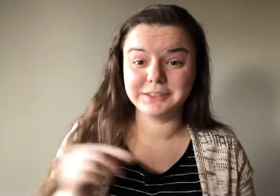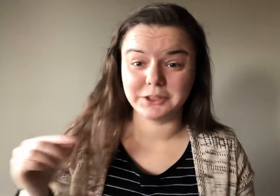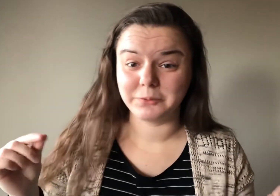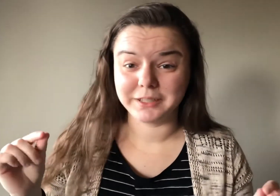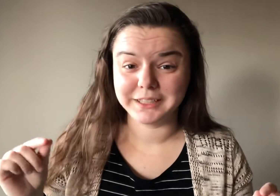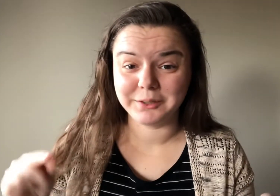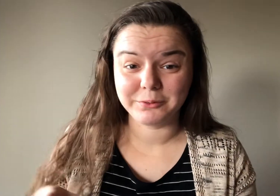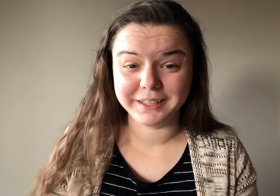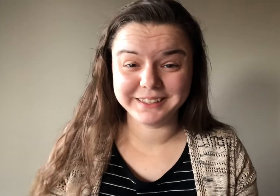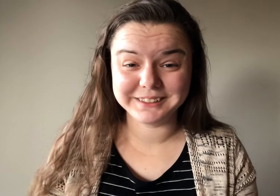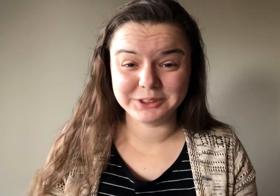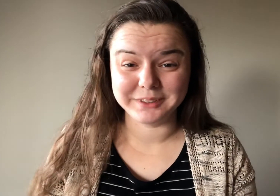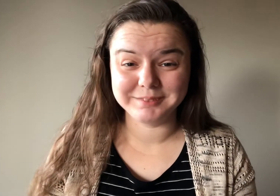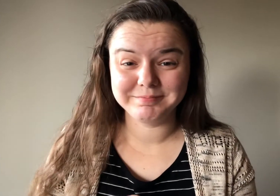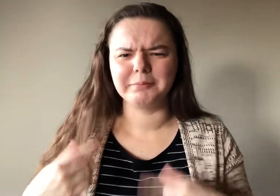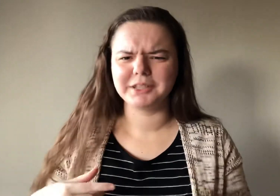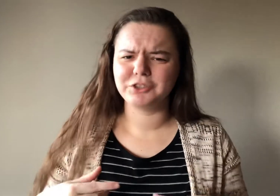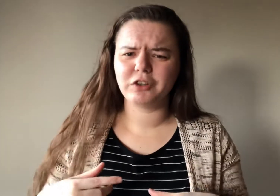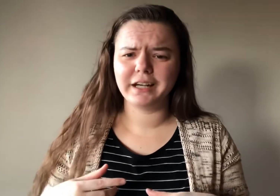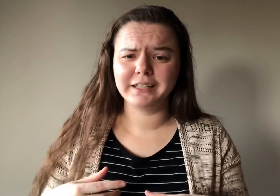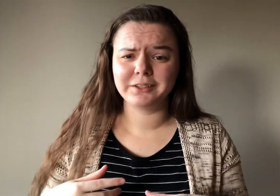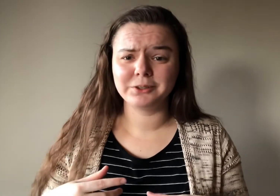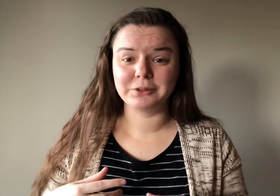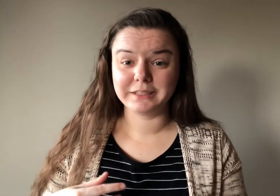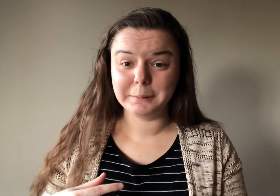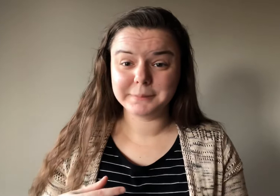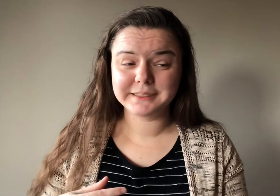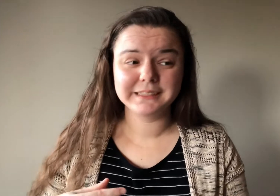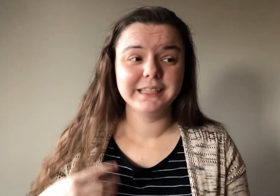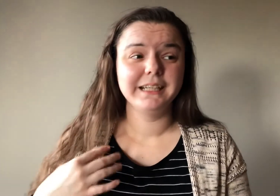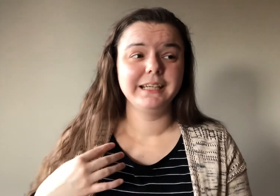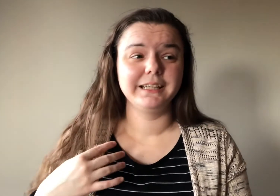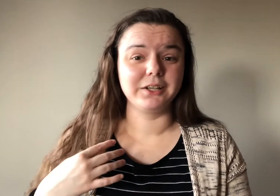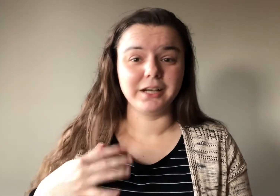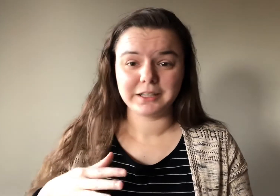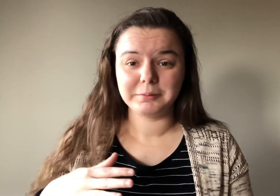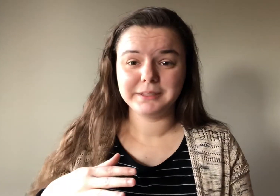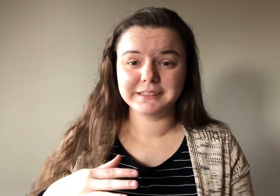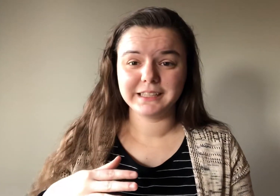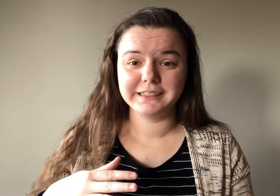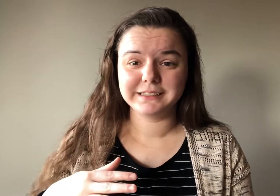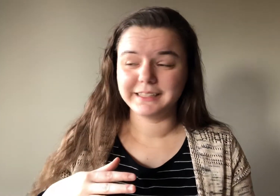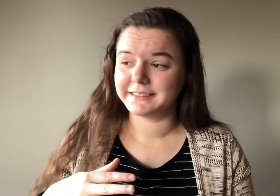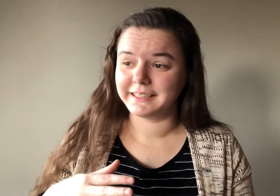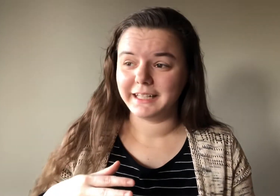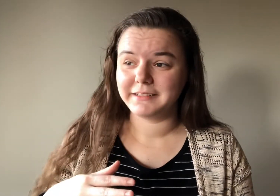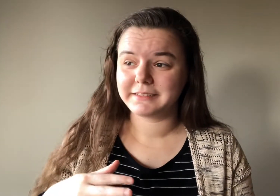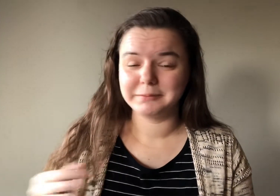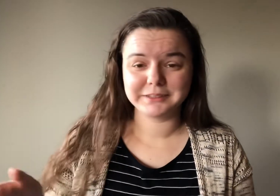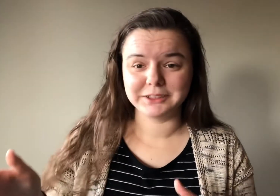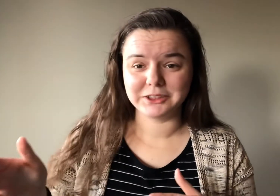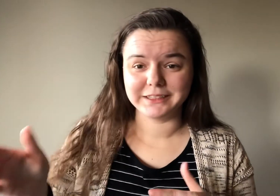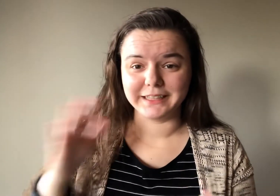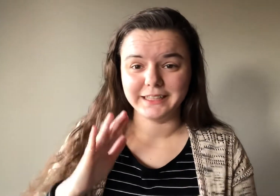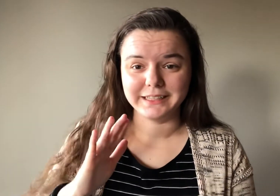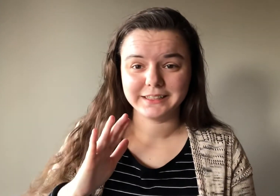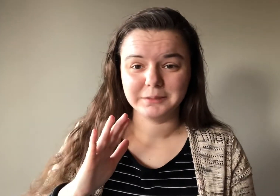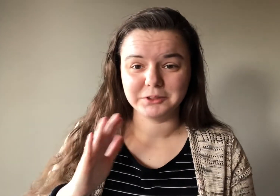So we're going to get right on into it and I'm going to try and include clips. They're not going to be as nice as like Kate's clips because she can like edit clips